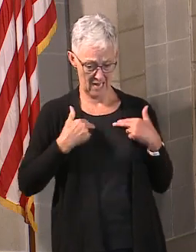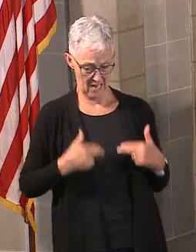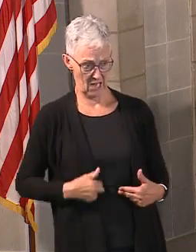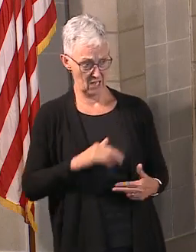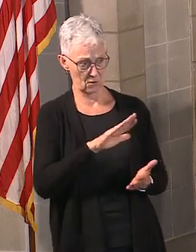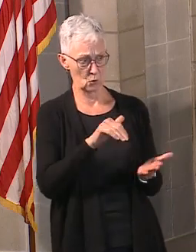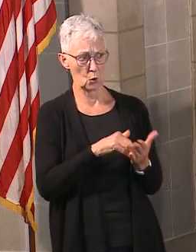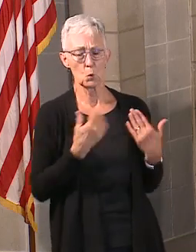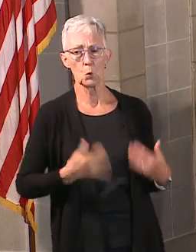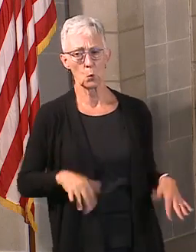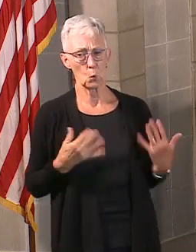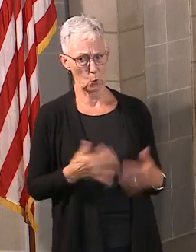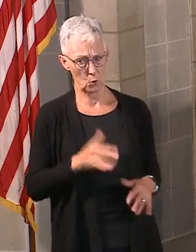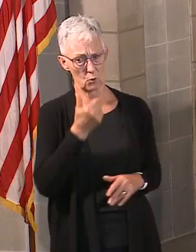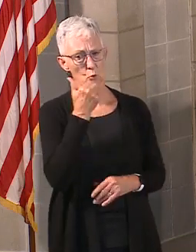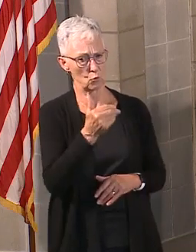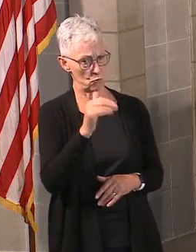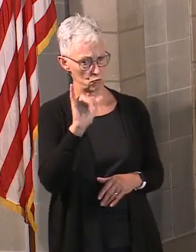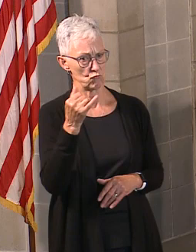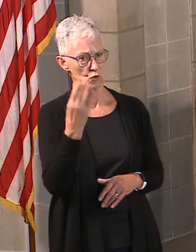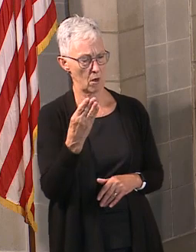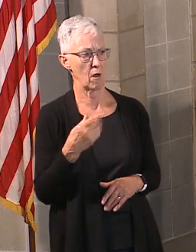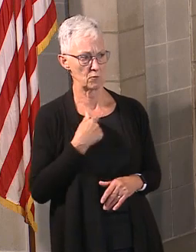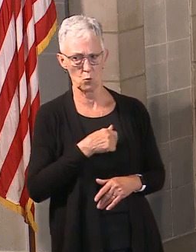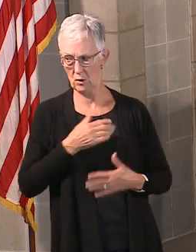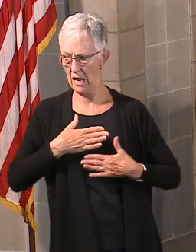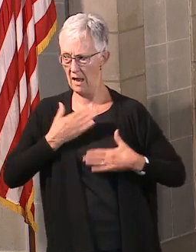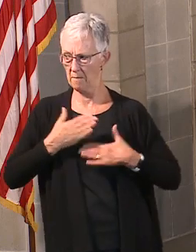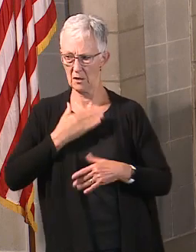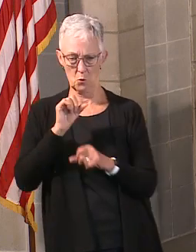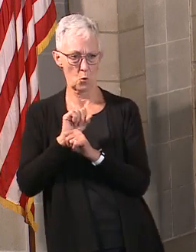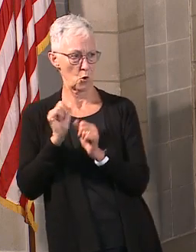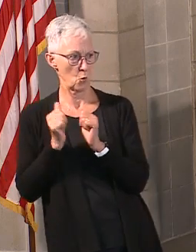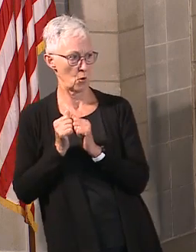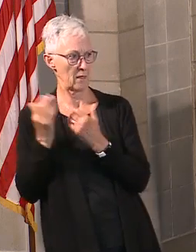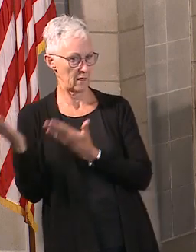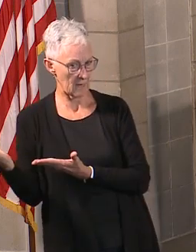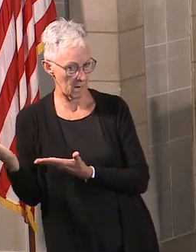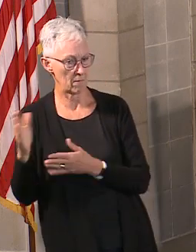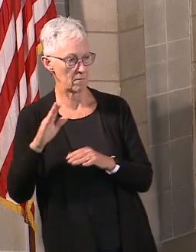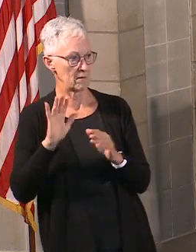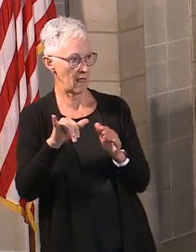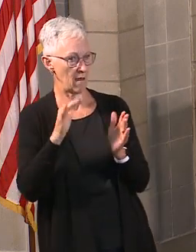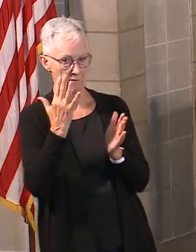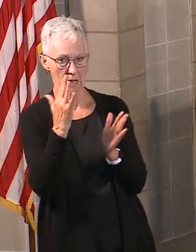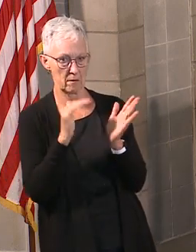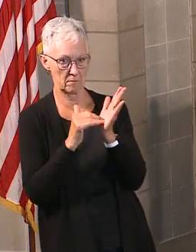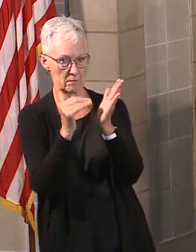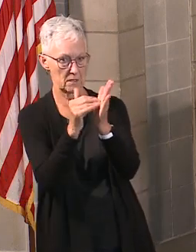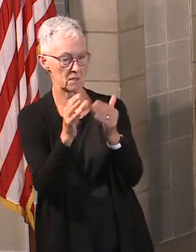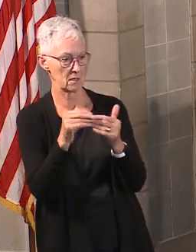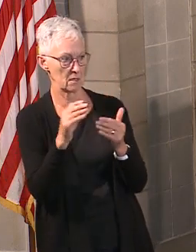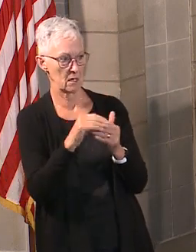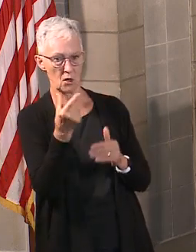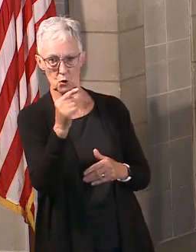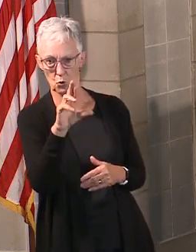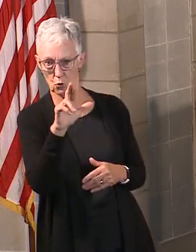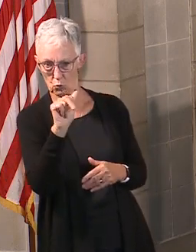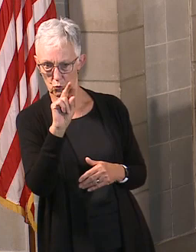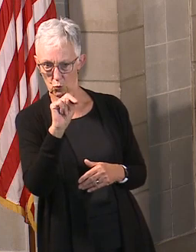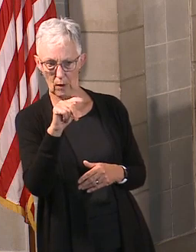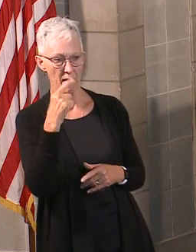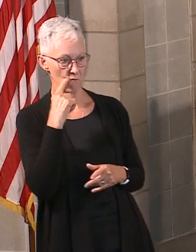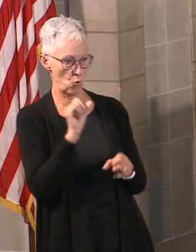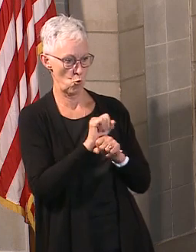work with them on this $5 million grant to help them respond to the pandemic. So thank you very much, Danette, to you and your team for